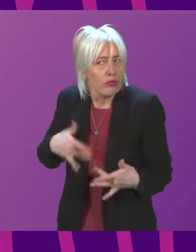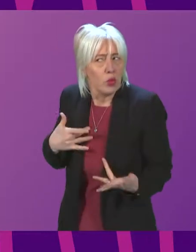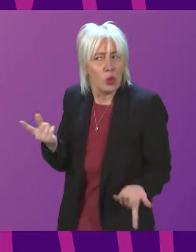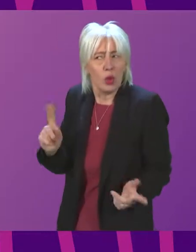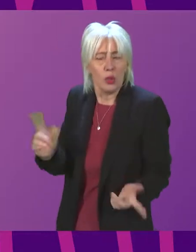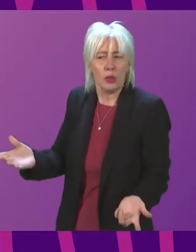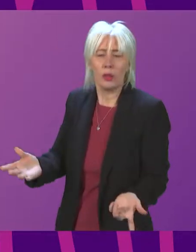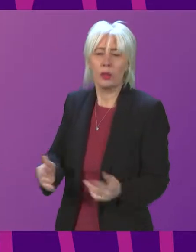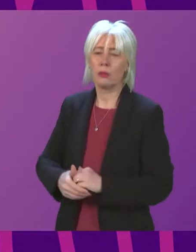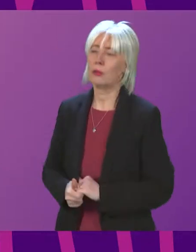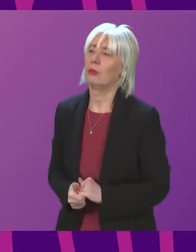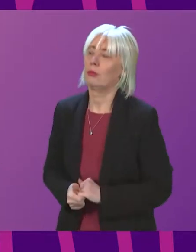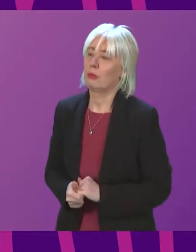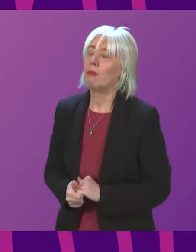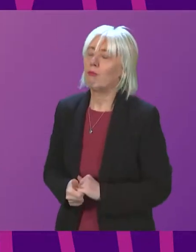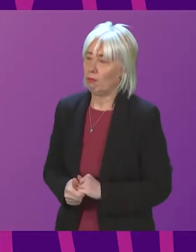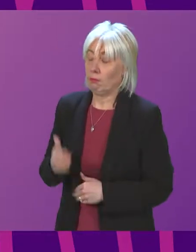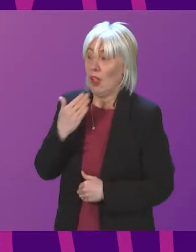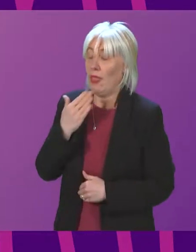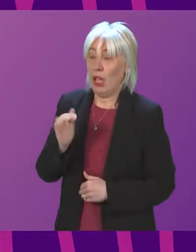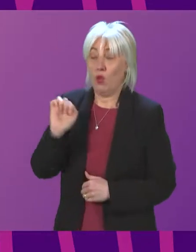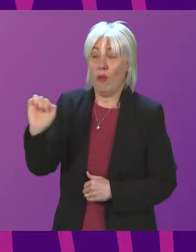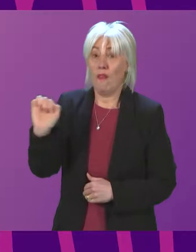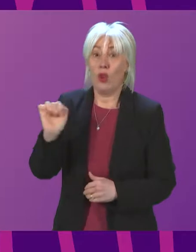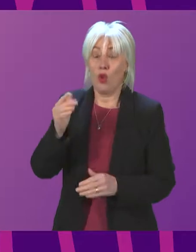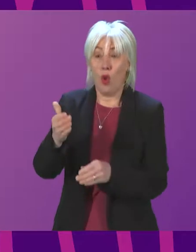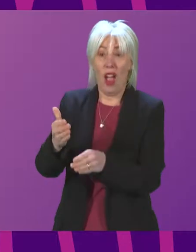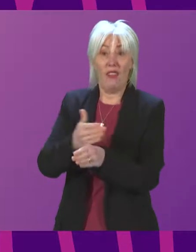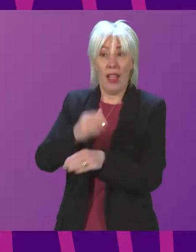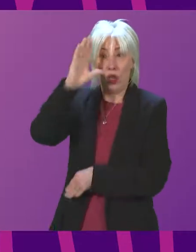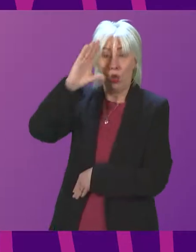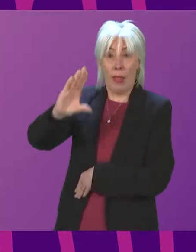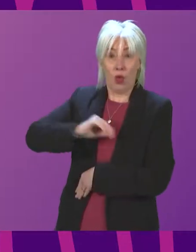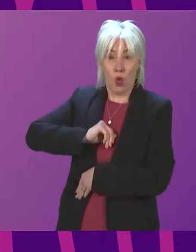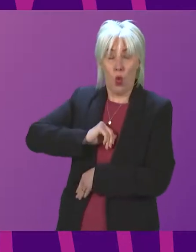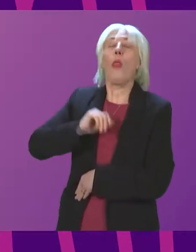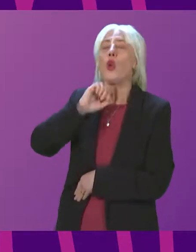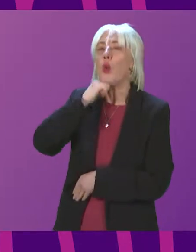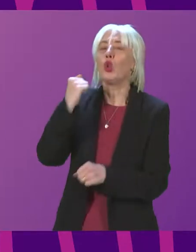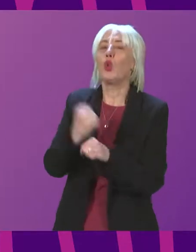Thank you. I thank Mr Kerr for his advance notice of the point of order.